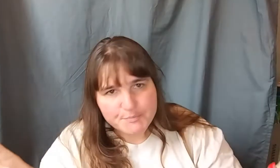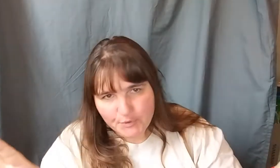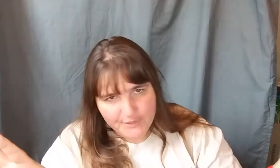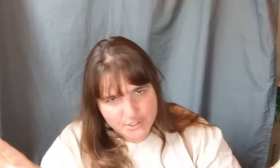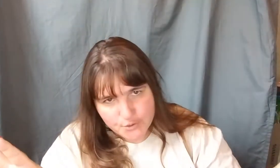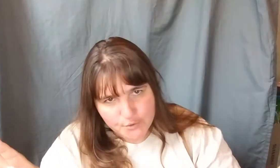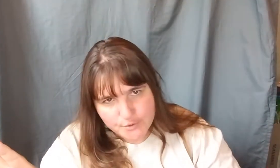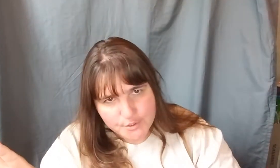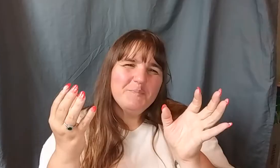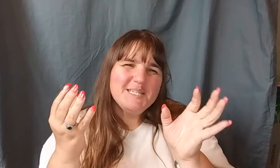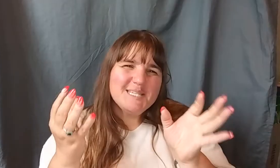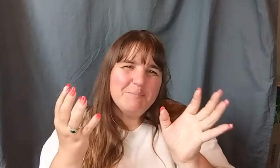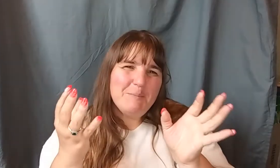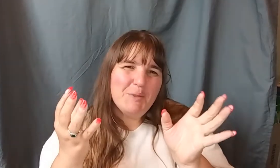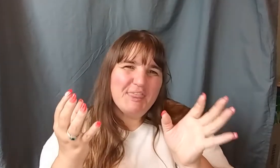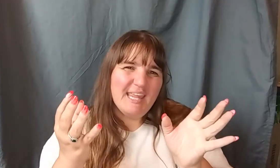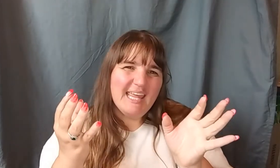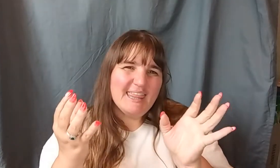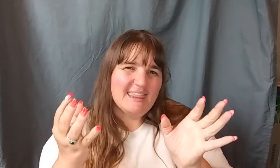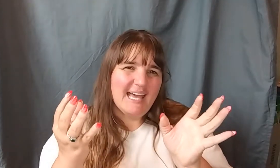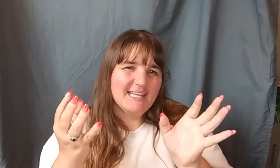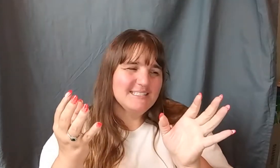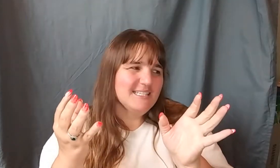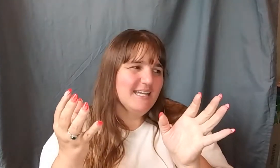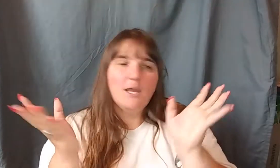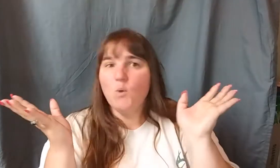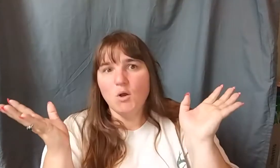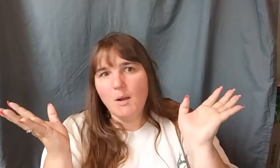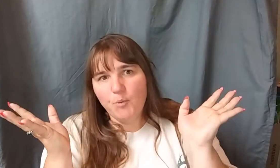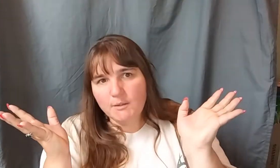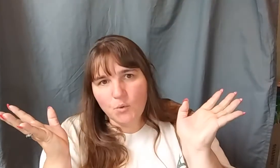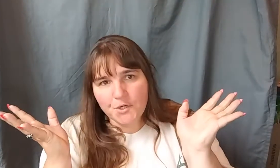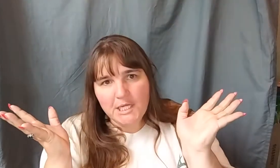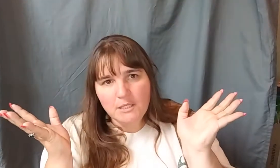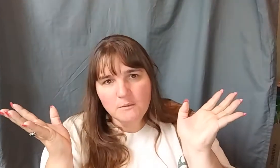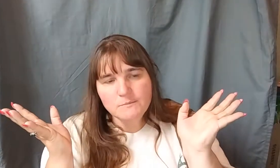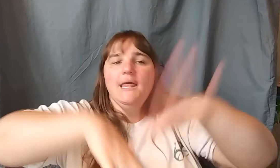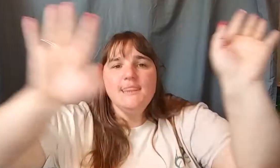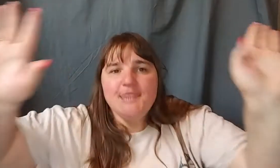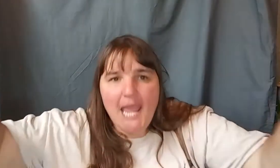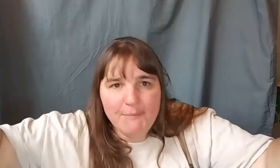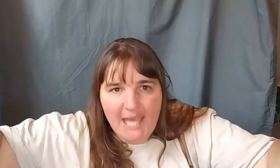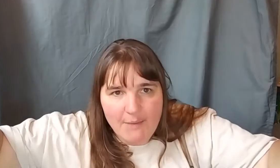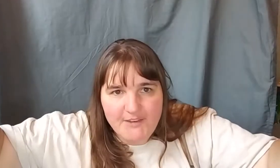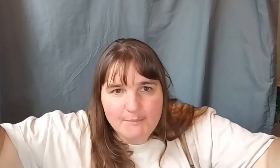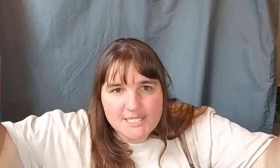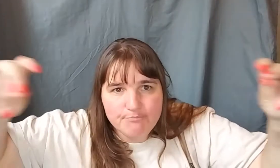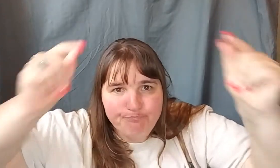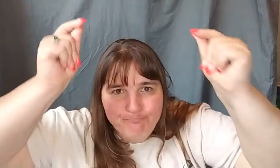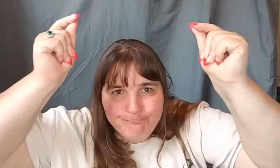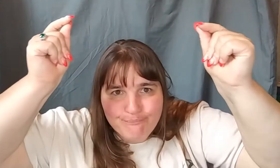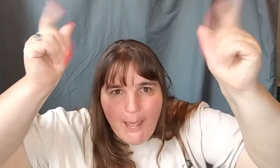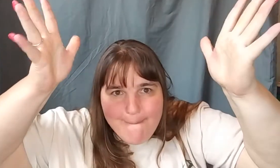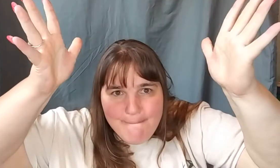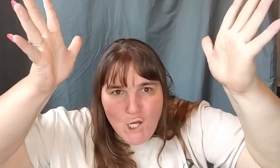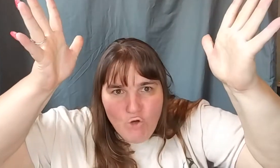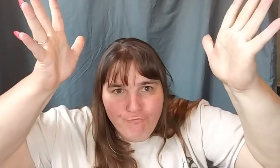professionals, but some people think that they woke up one morning and they became famous. Poof!